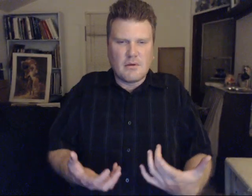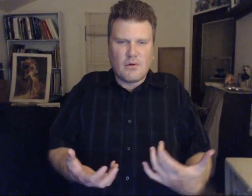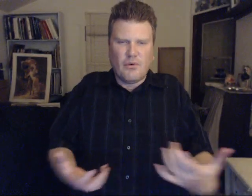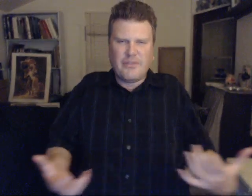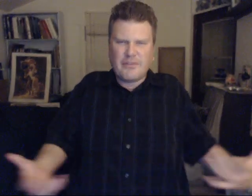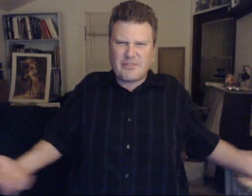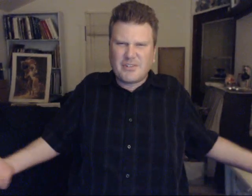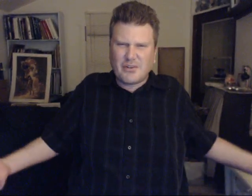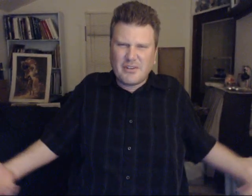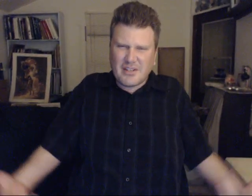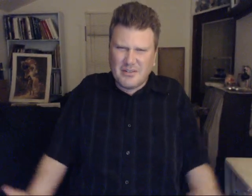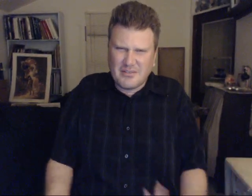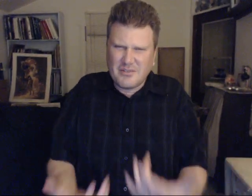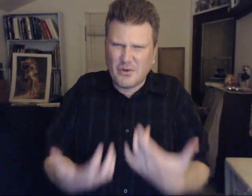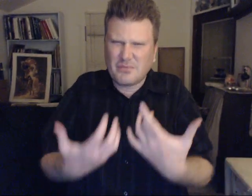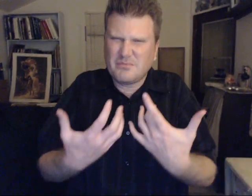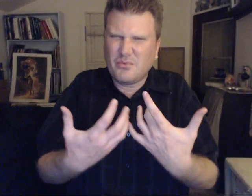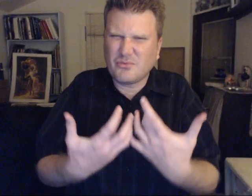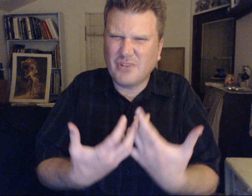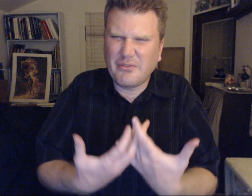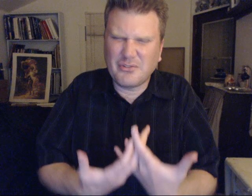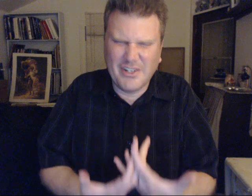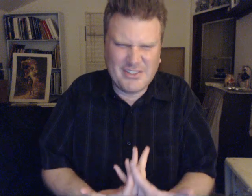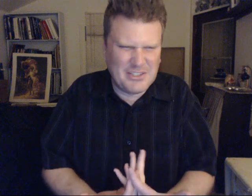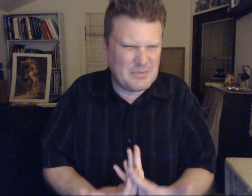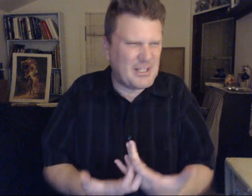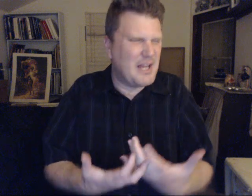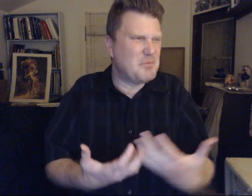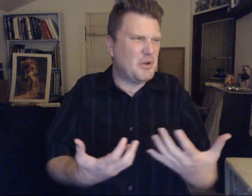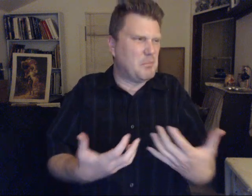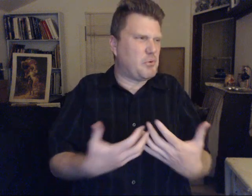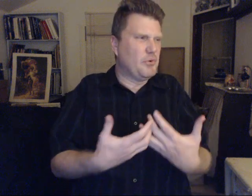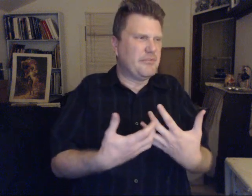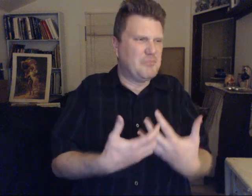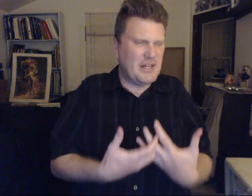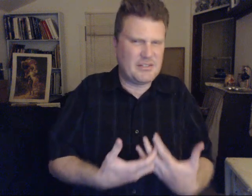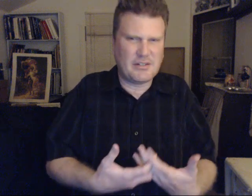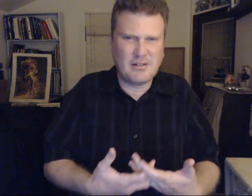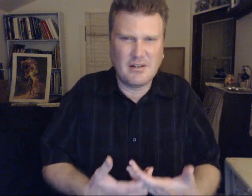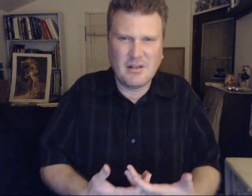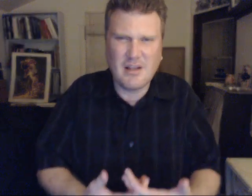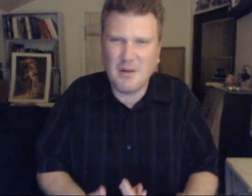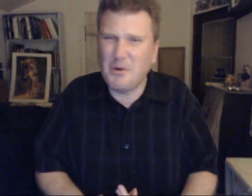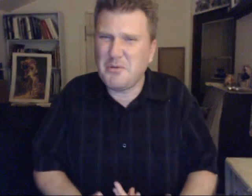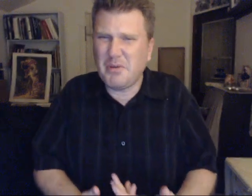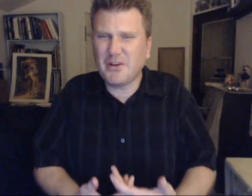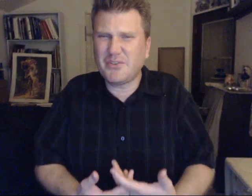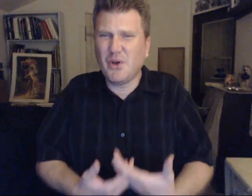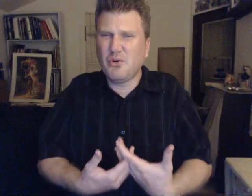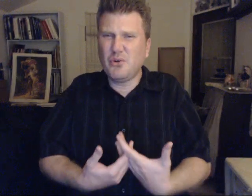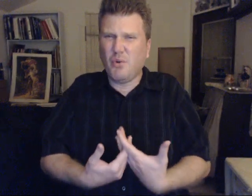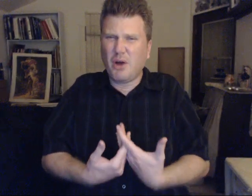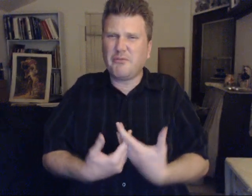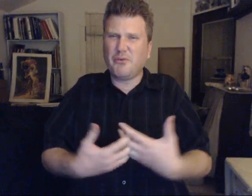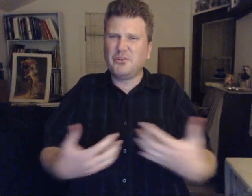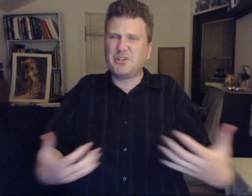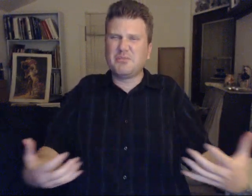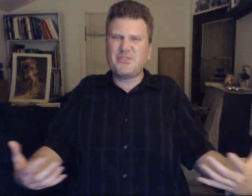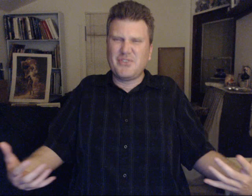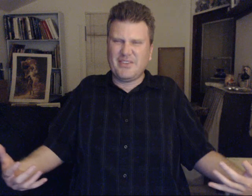One thing for sure. Your love relationships. Can be improved much. But it would be better to know who you are. Before you jump into these